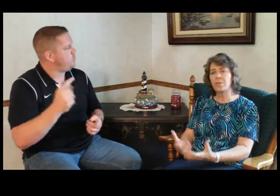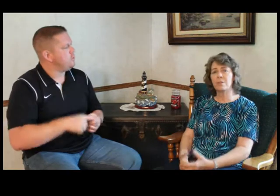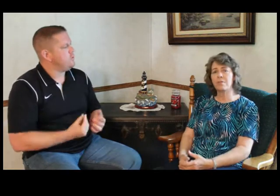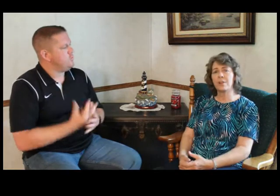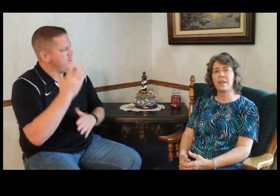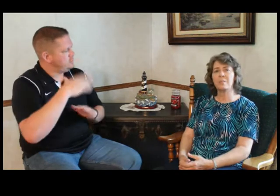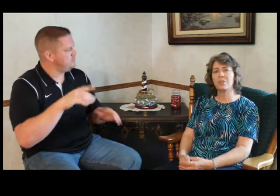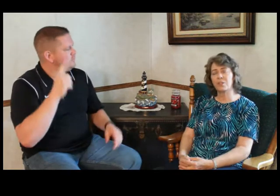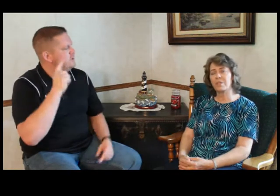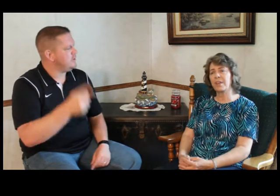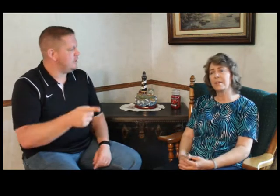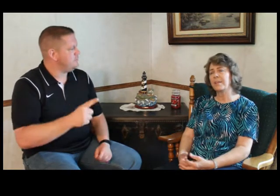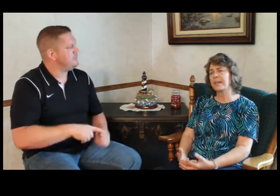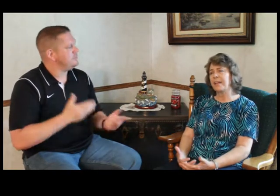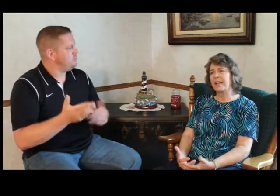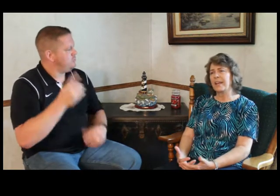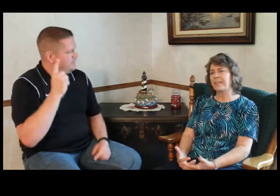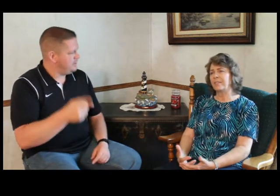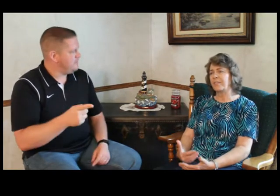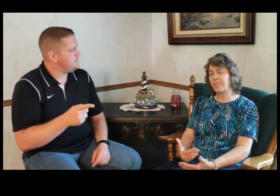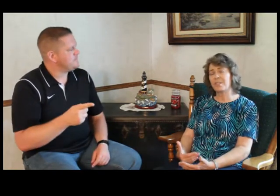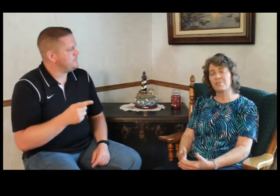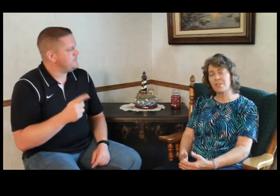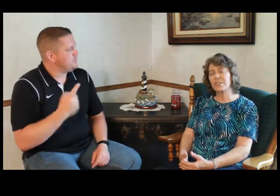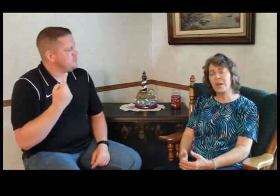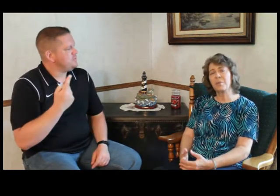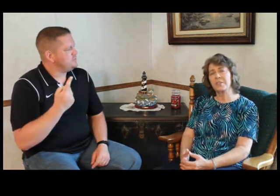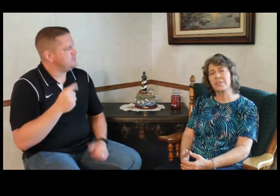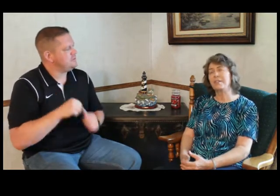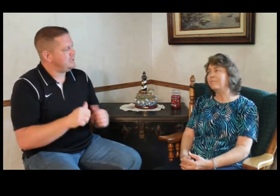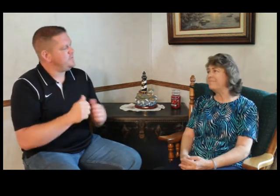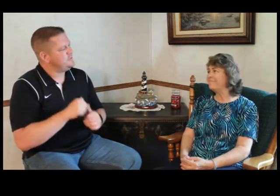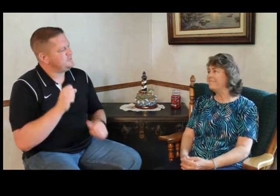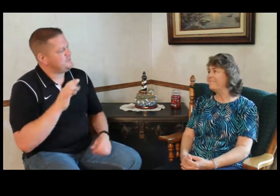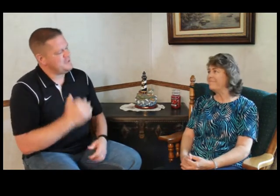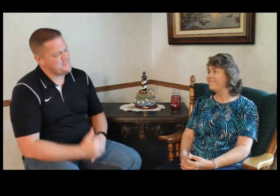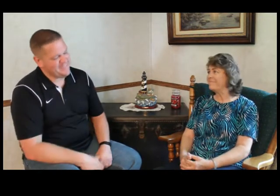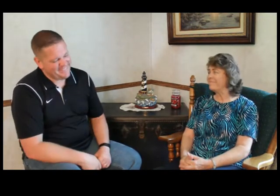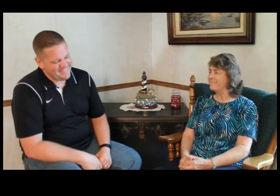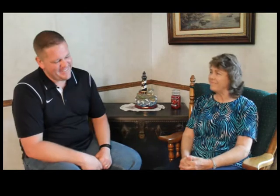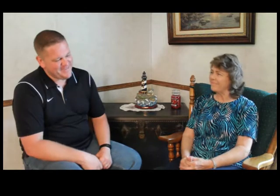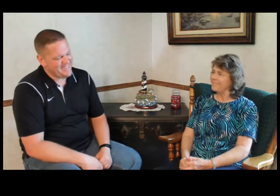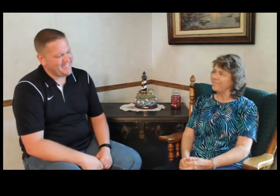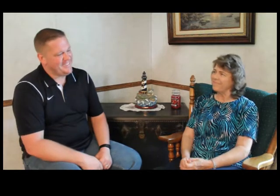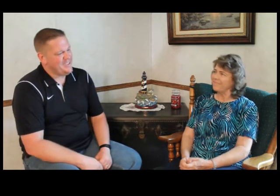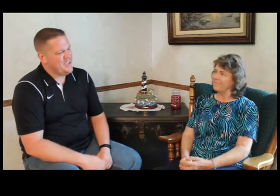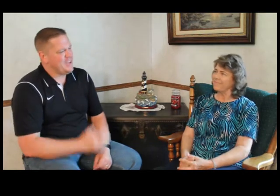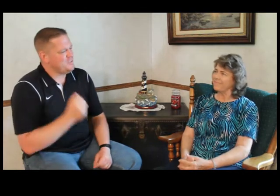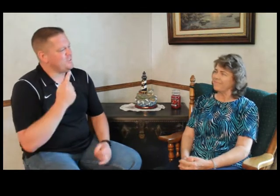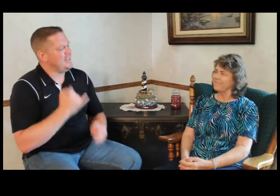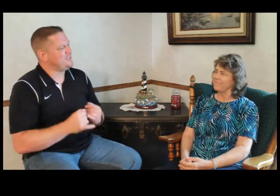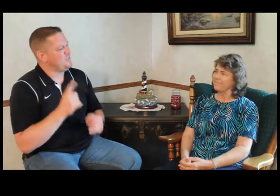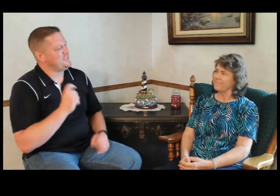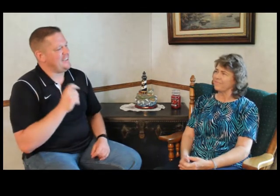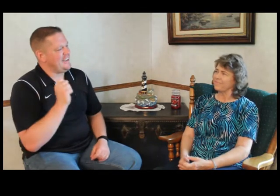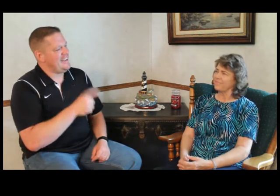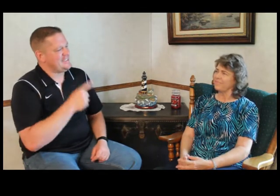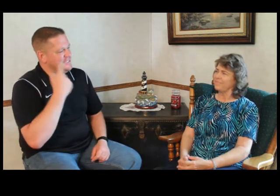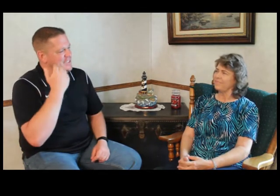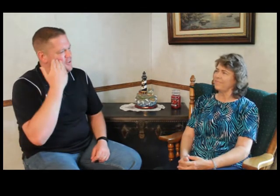children for him, to serve him. And just stay with the stuff. Amen. Amen. I guess one last question I've to ask because I know